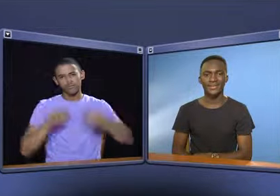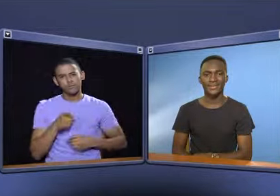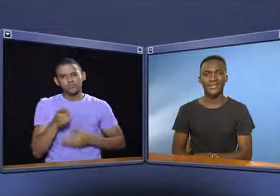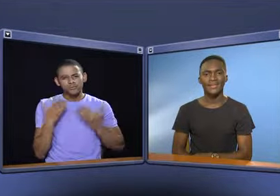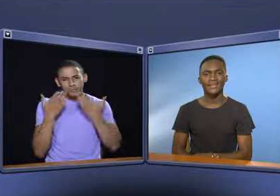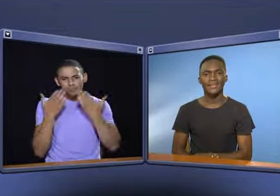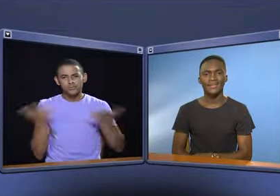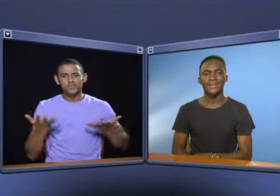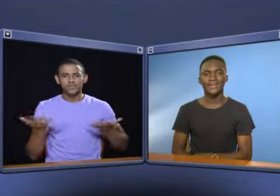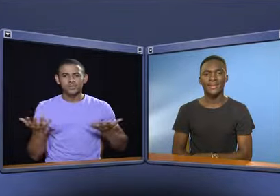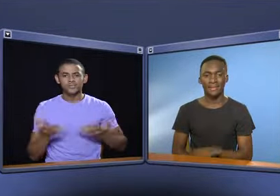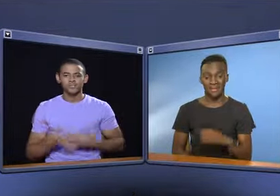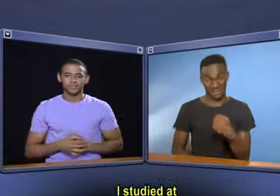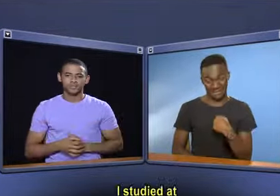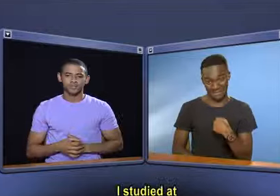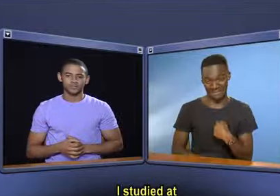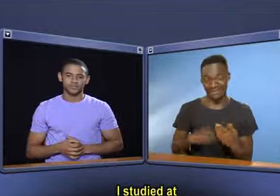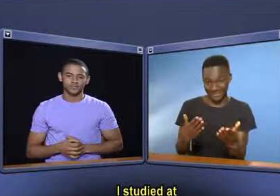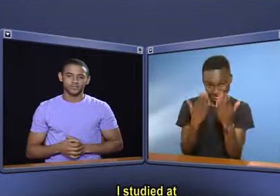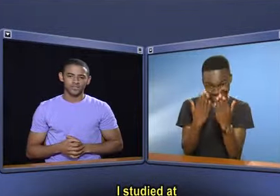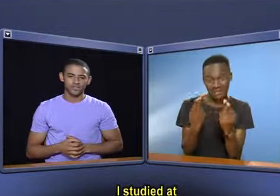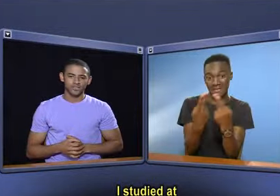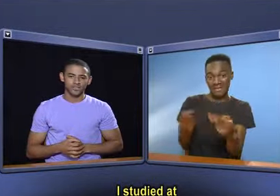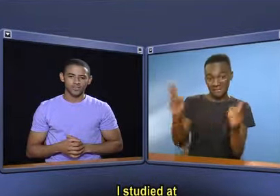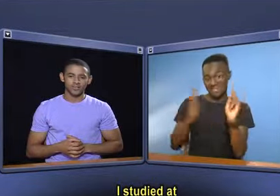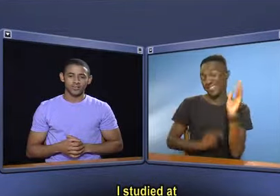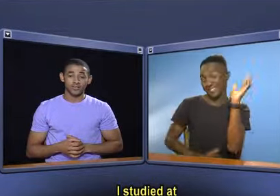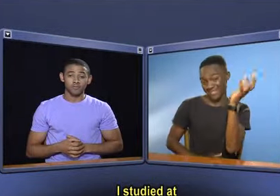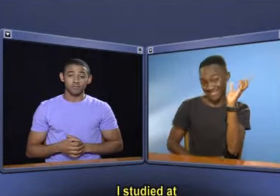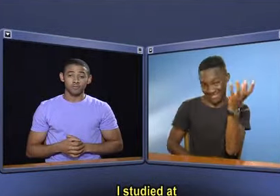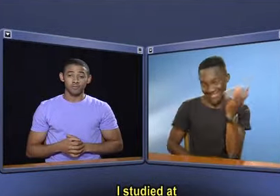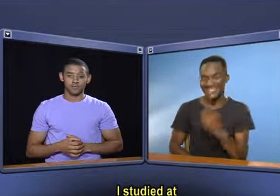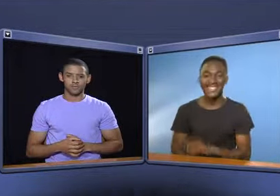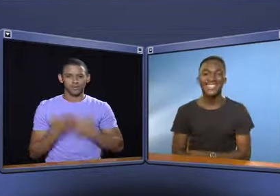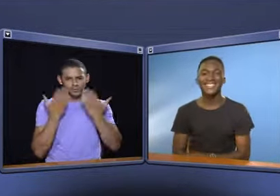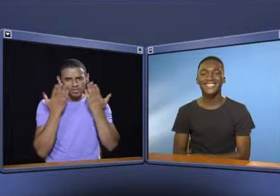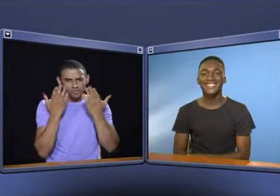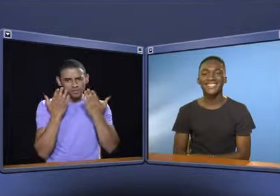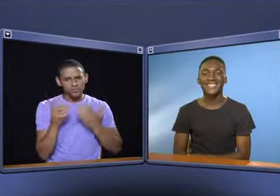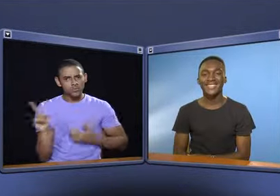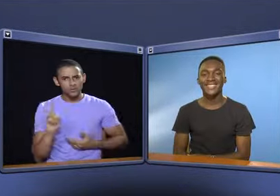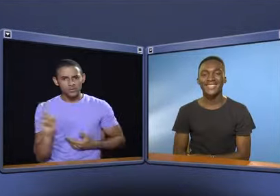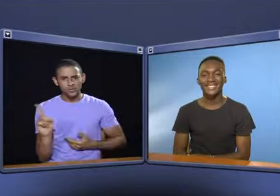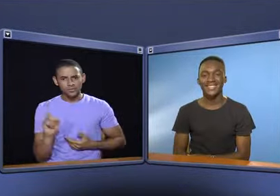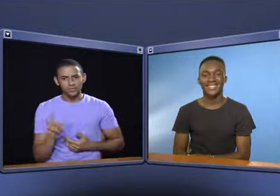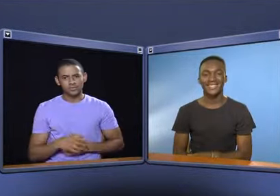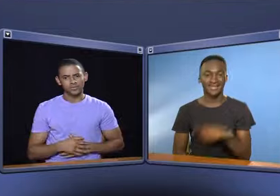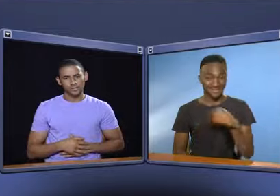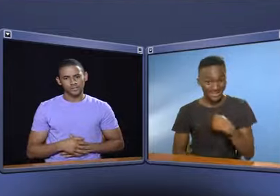Where did you study? I studied at the University of the Free State. What did you study? I